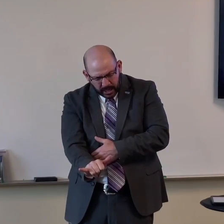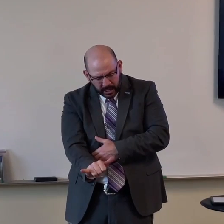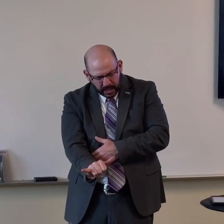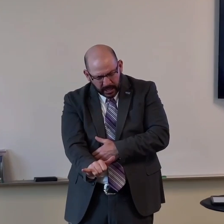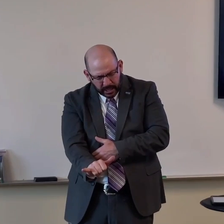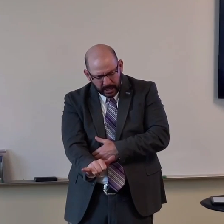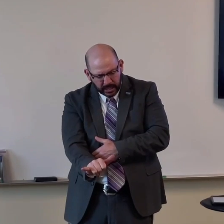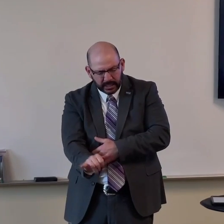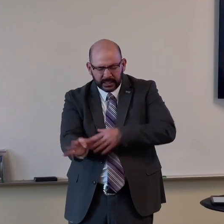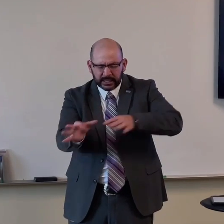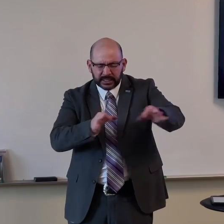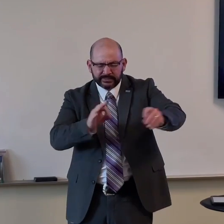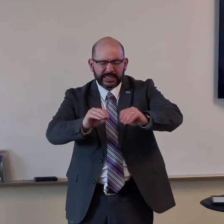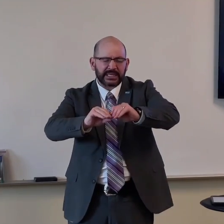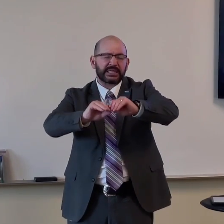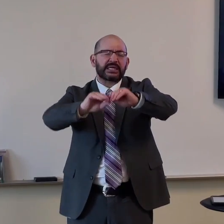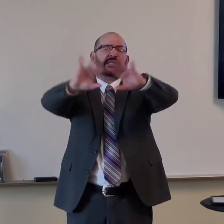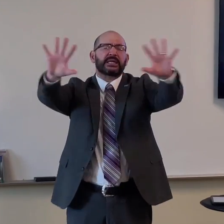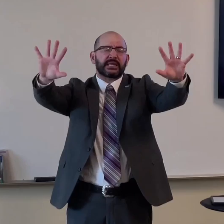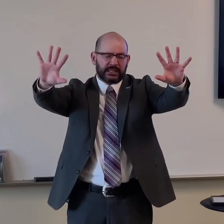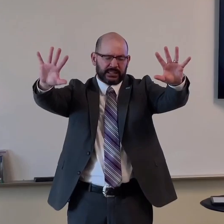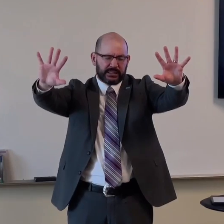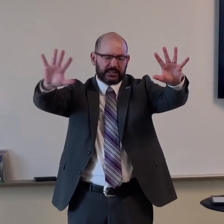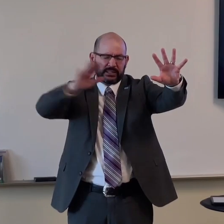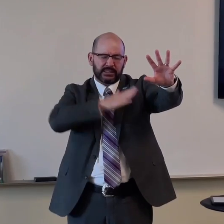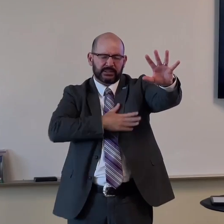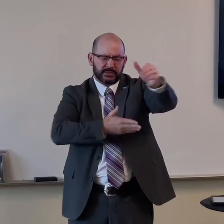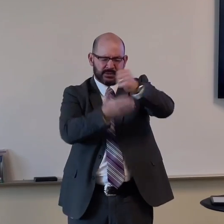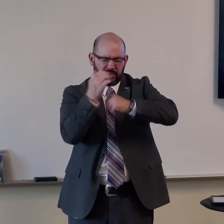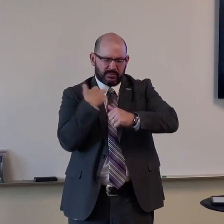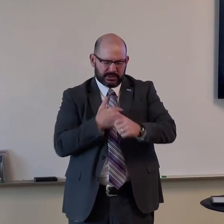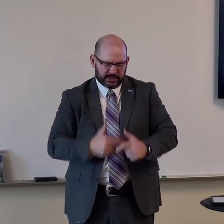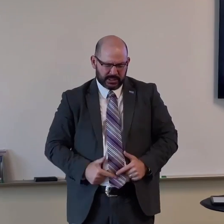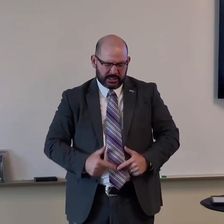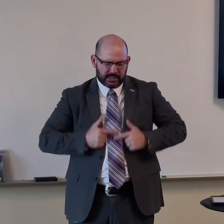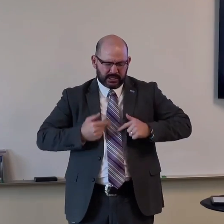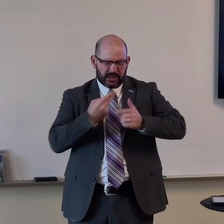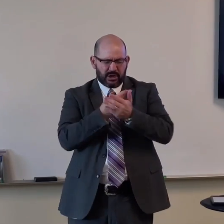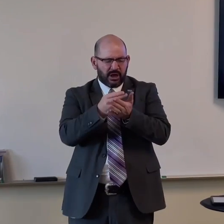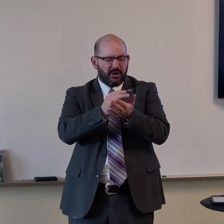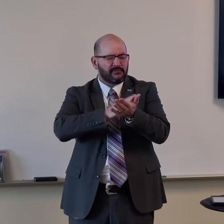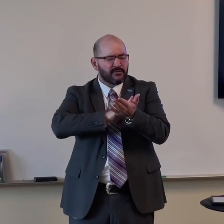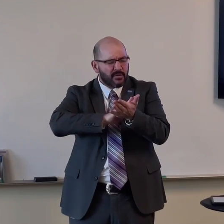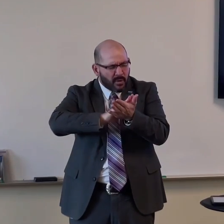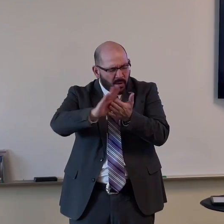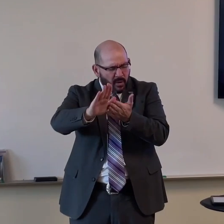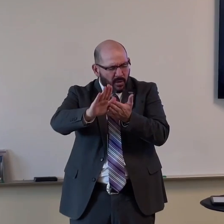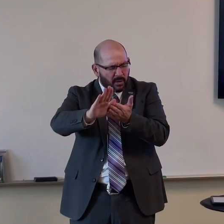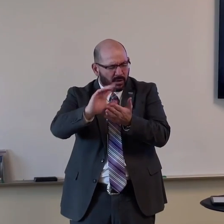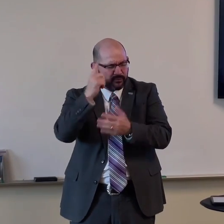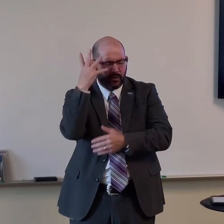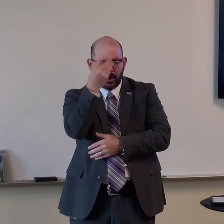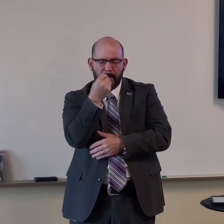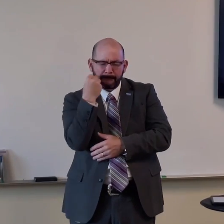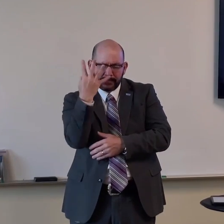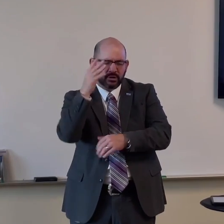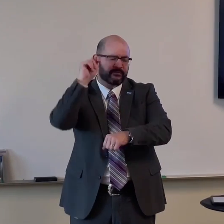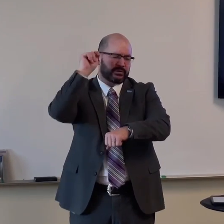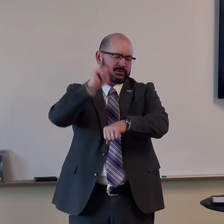help us to understand that that it's explained clearly that our lives should be holy beautiful